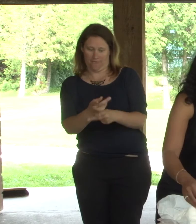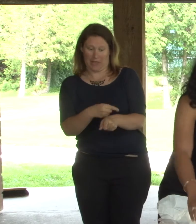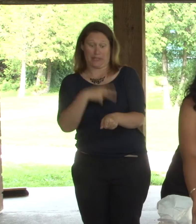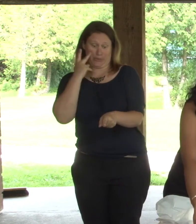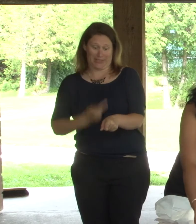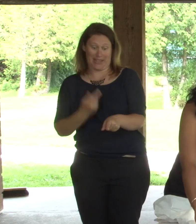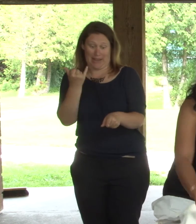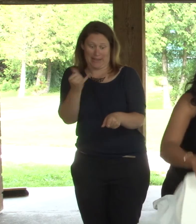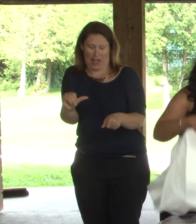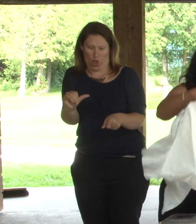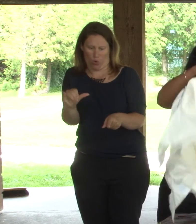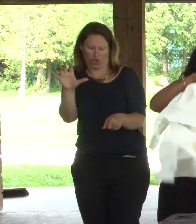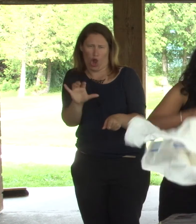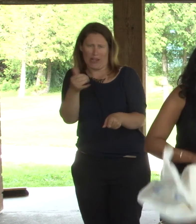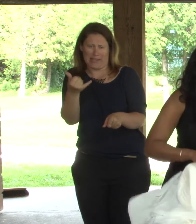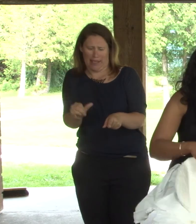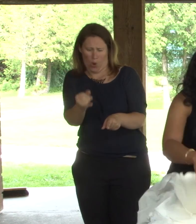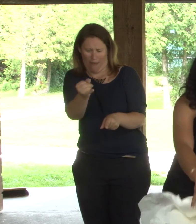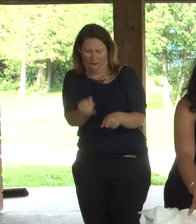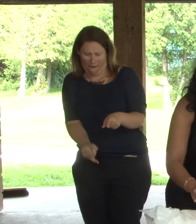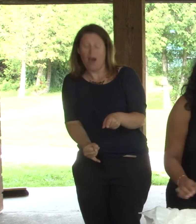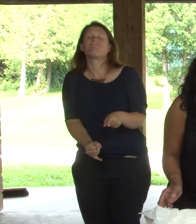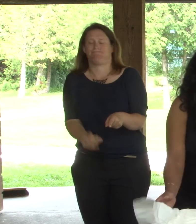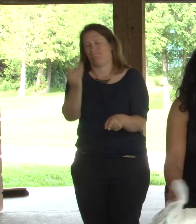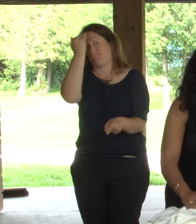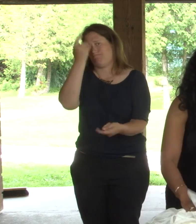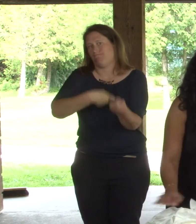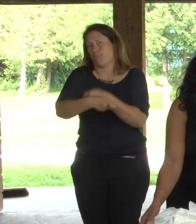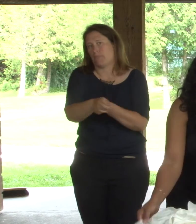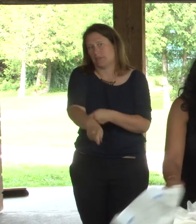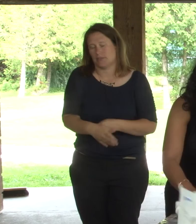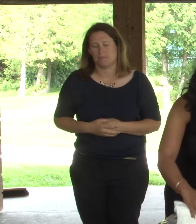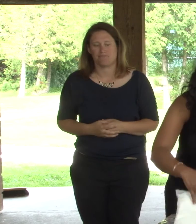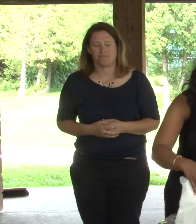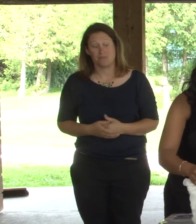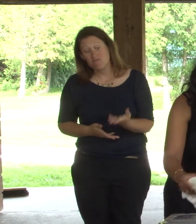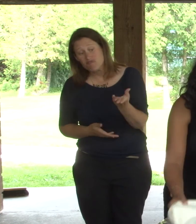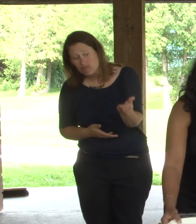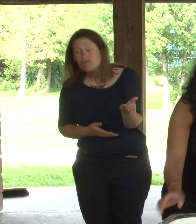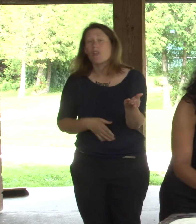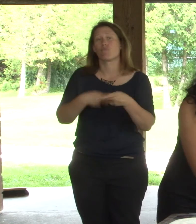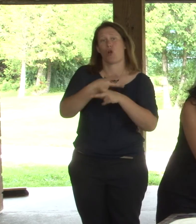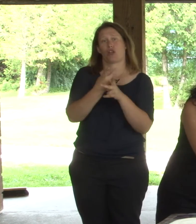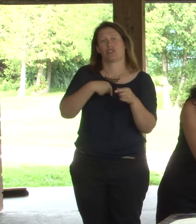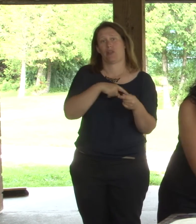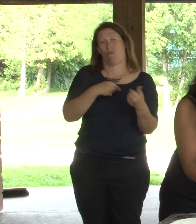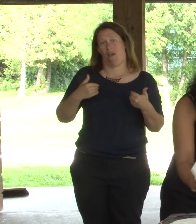that it's time to change. So these are some of the products that we carry at agecomfit.com